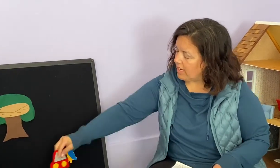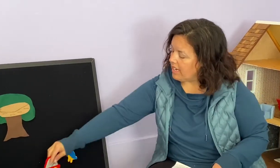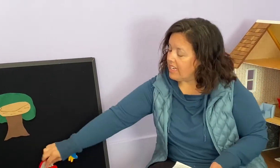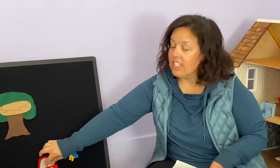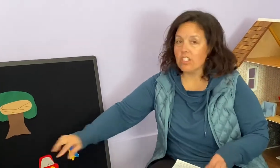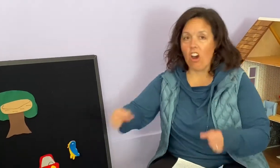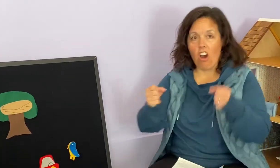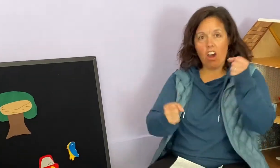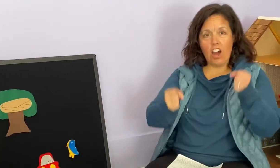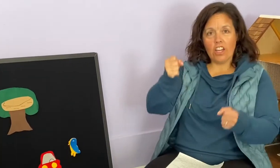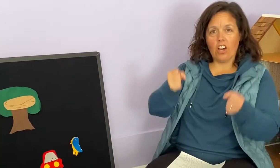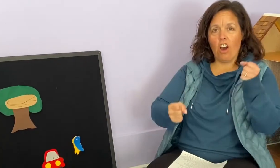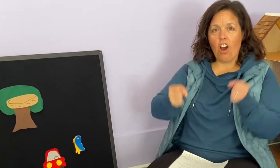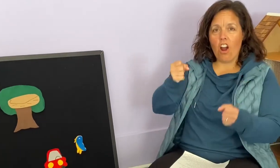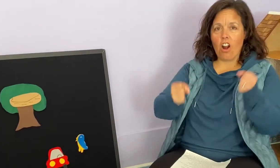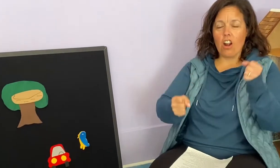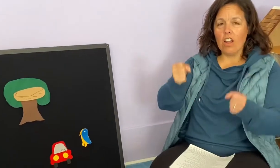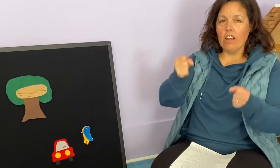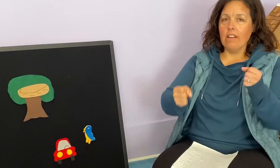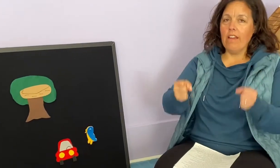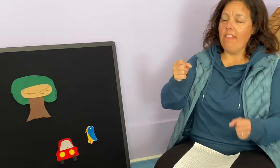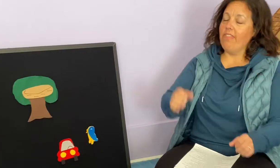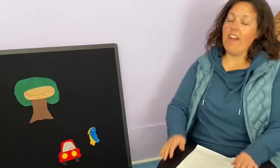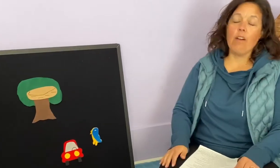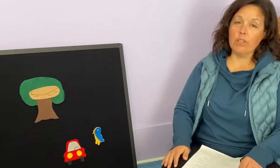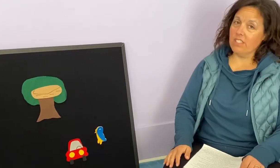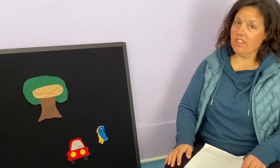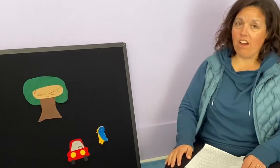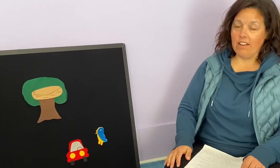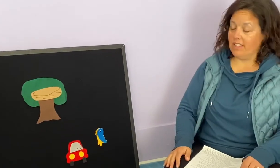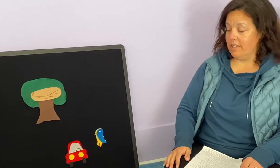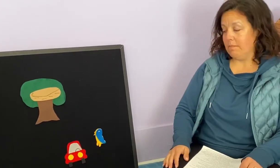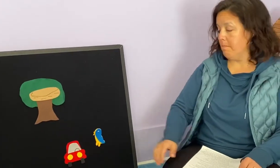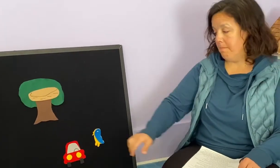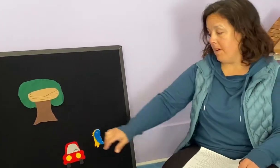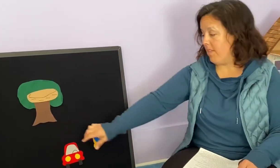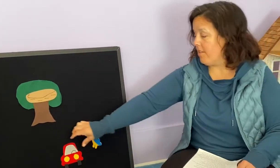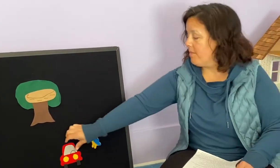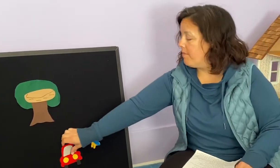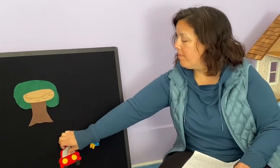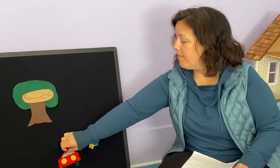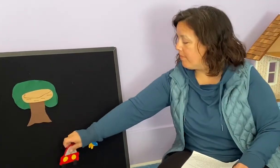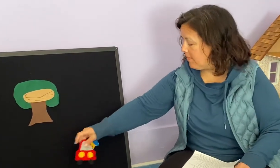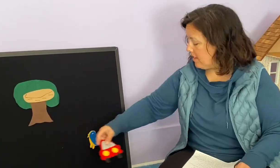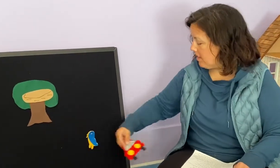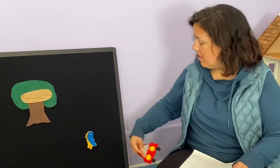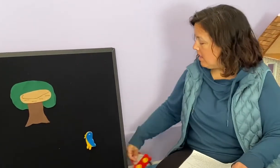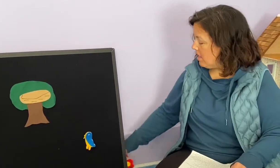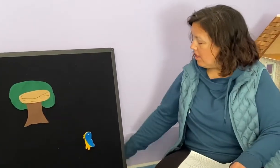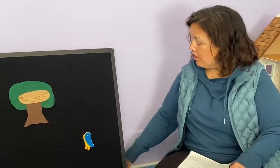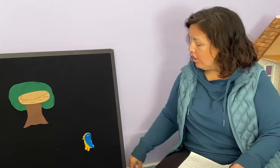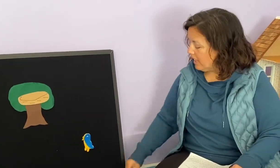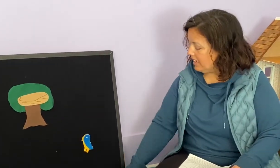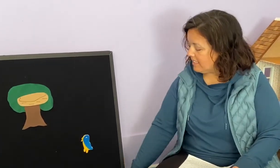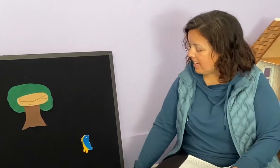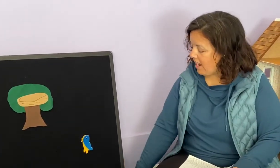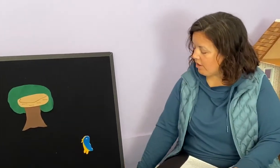he saw a car. That was not his mother. Looking down,